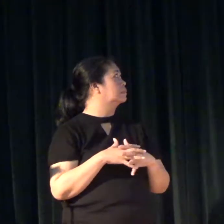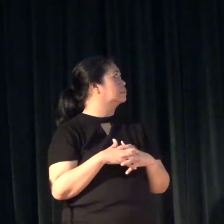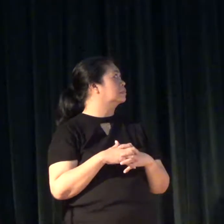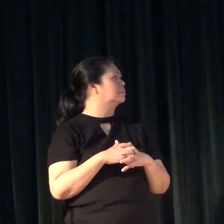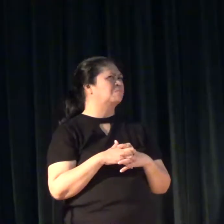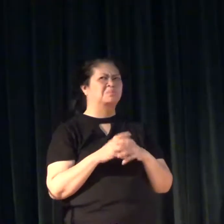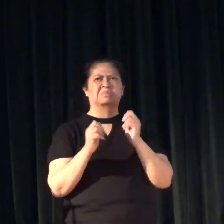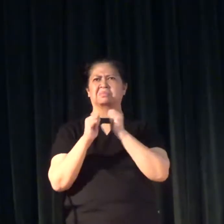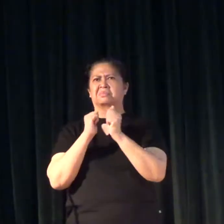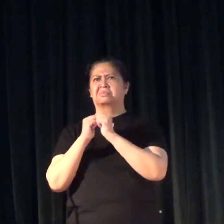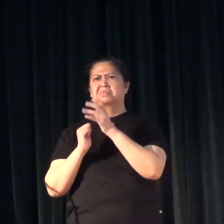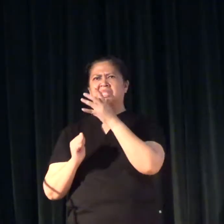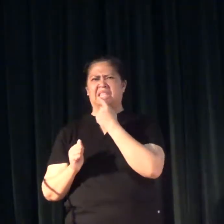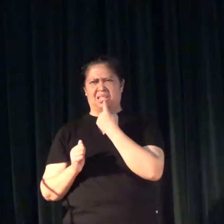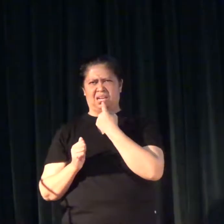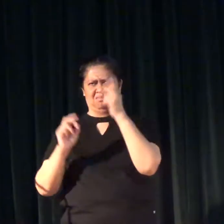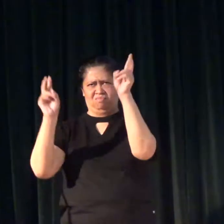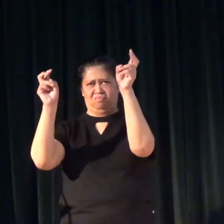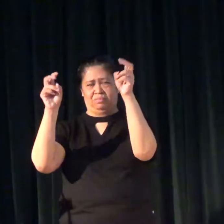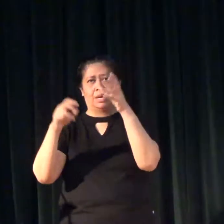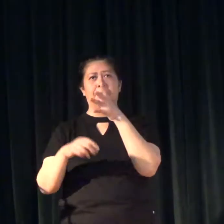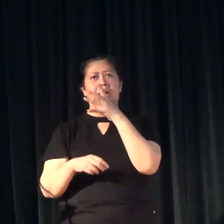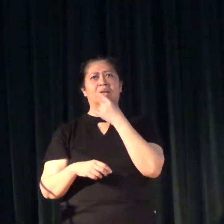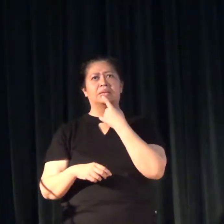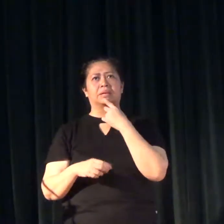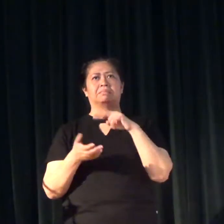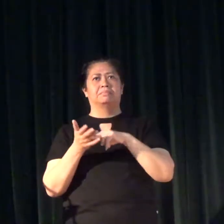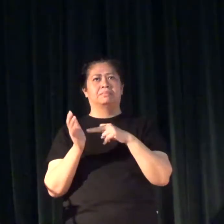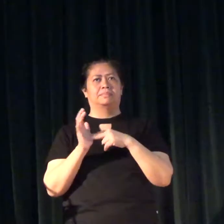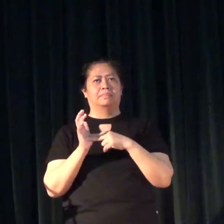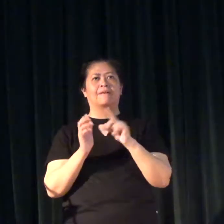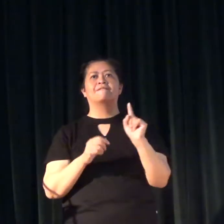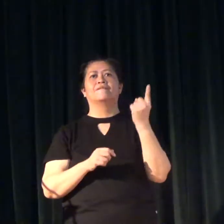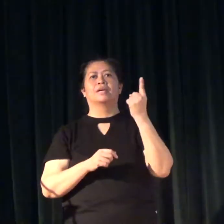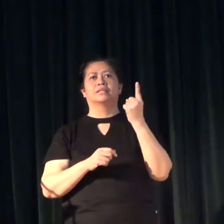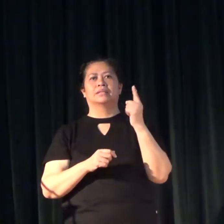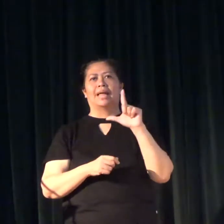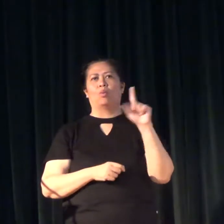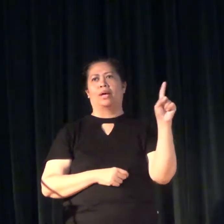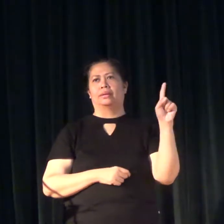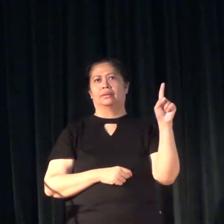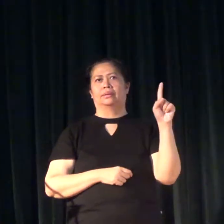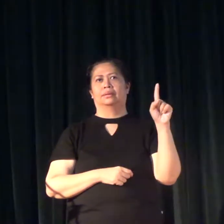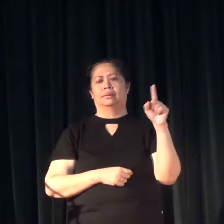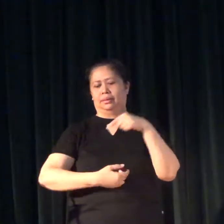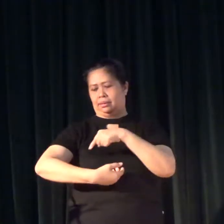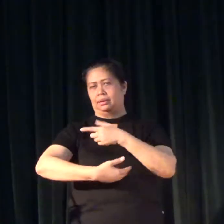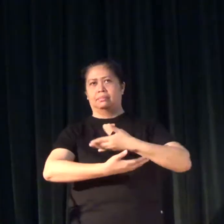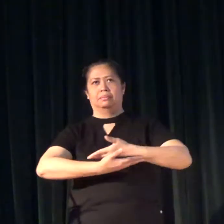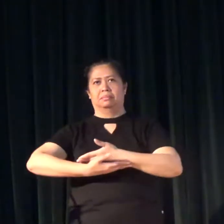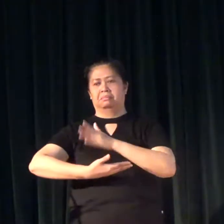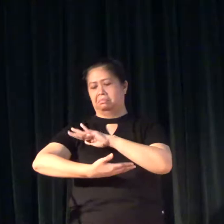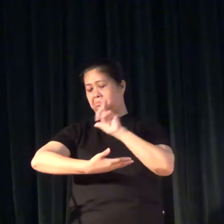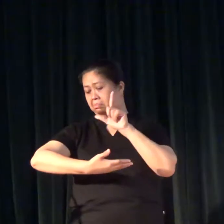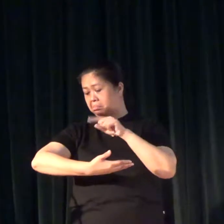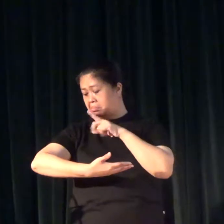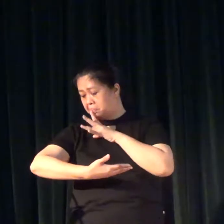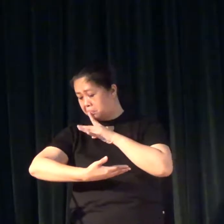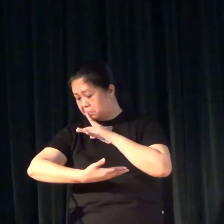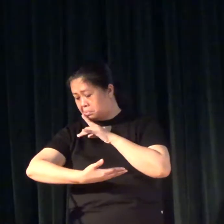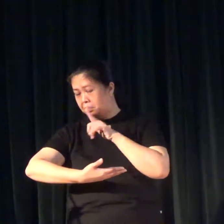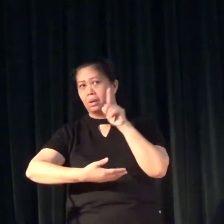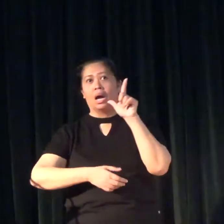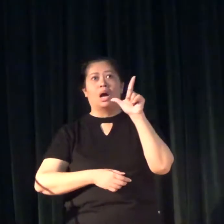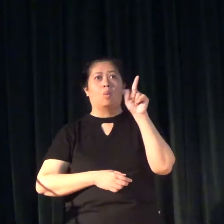What is Mother Tong? Mother Tong refers to the first language of the child. And so